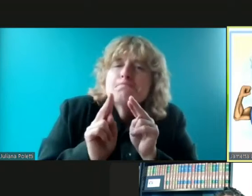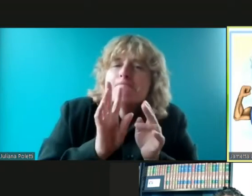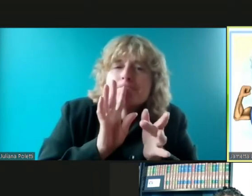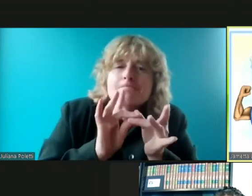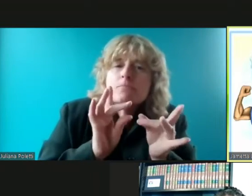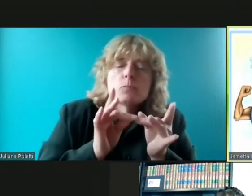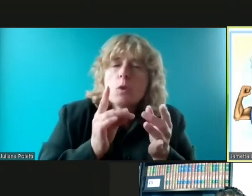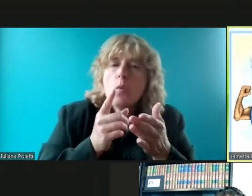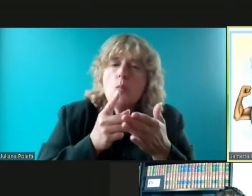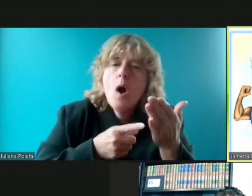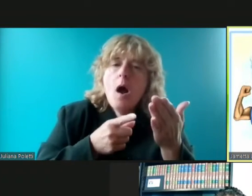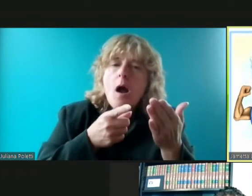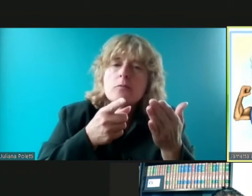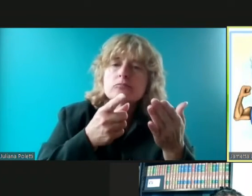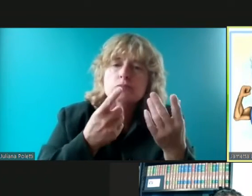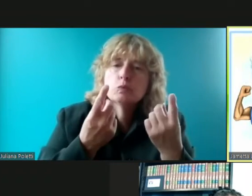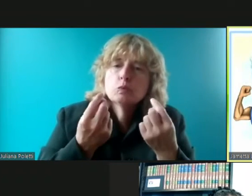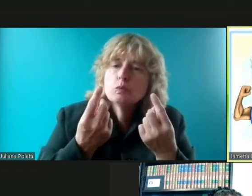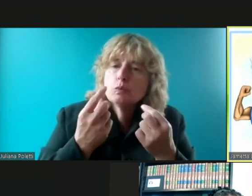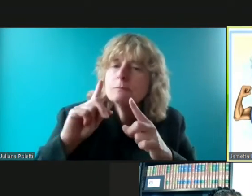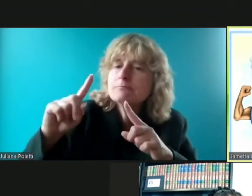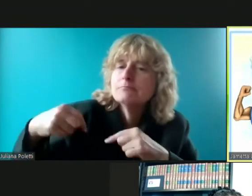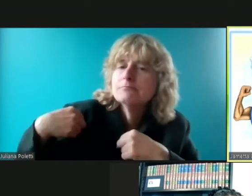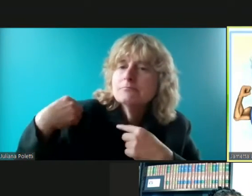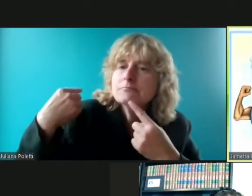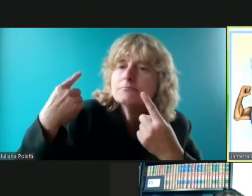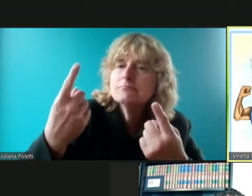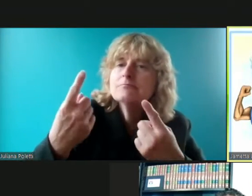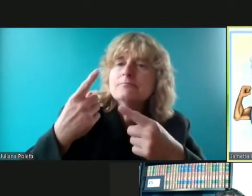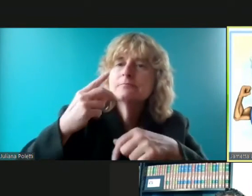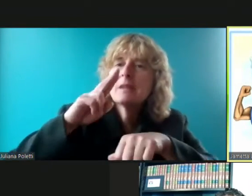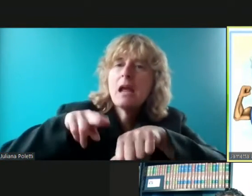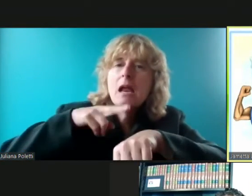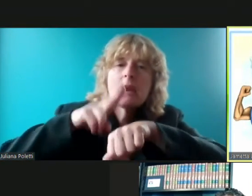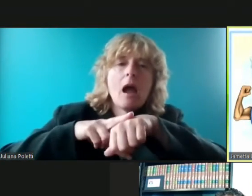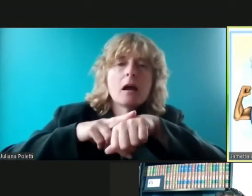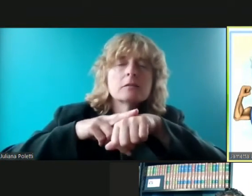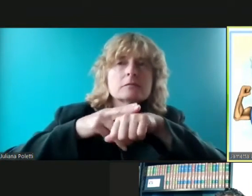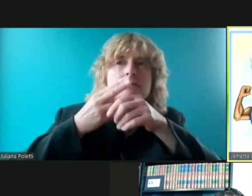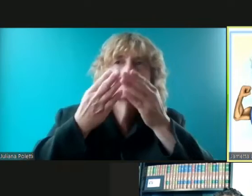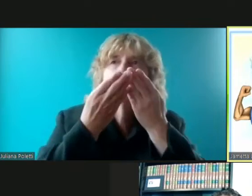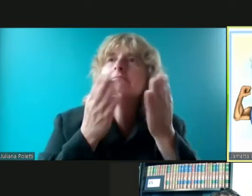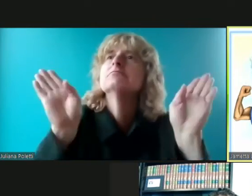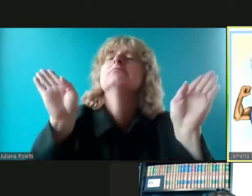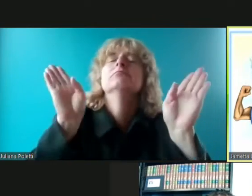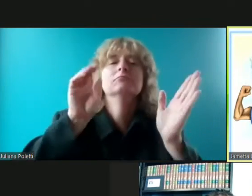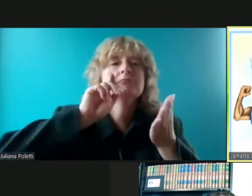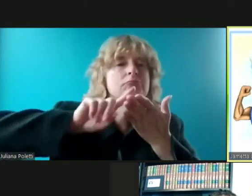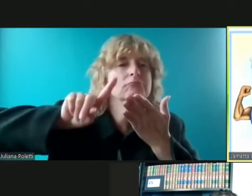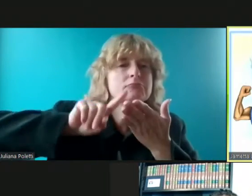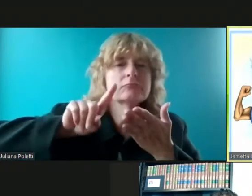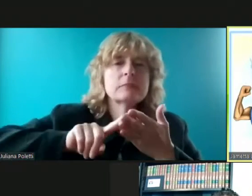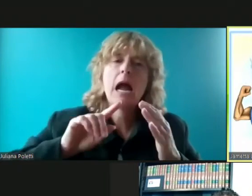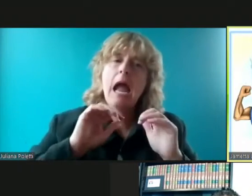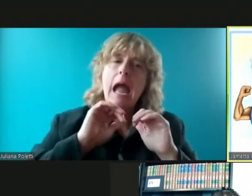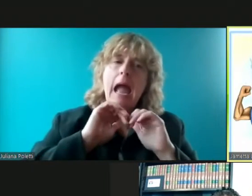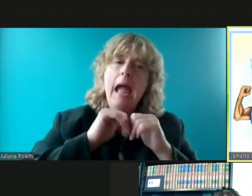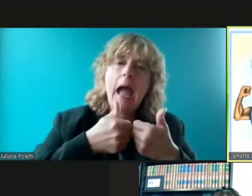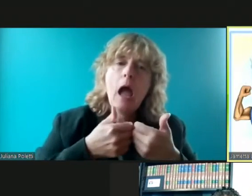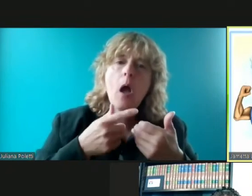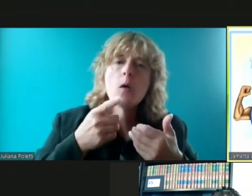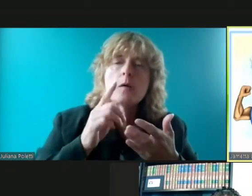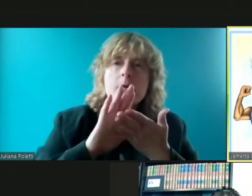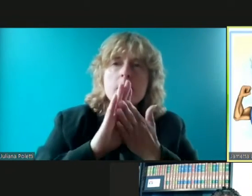relevant to the pandemic at the national level and and how is that informing you as you bring your